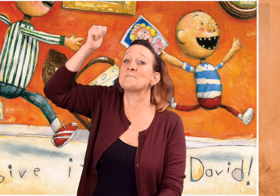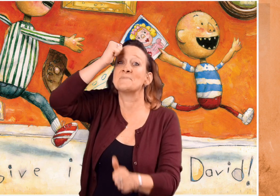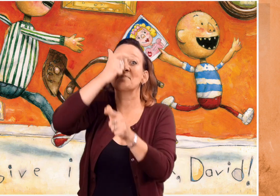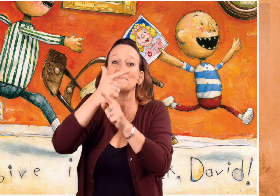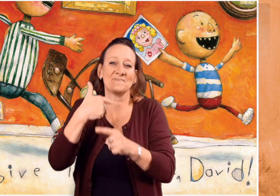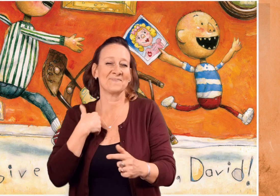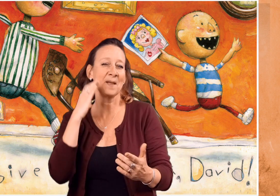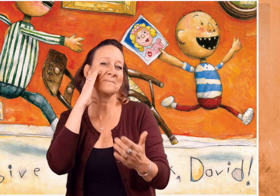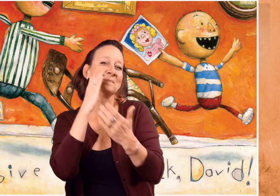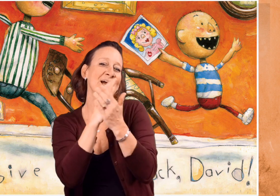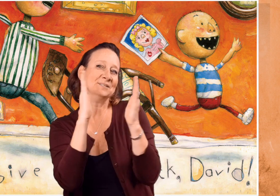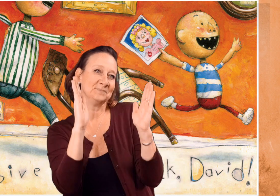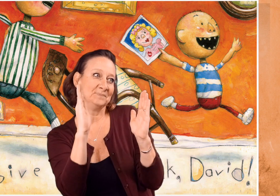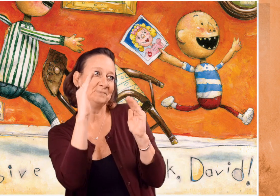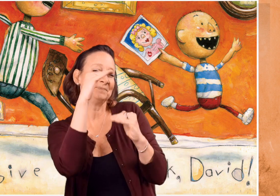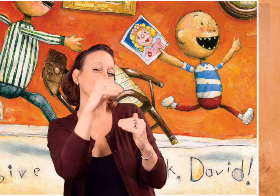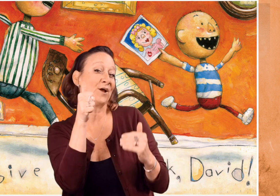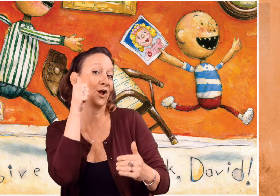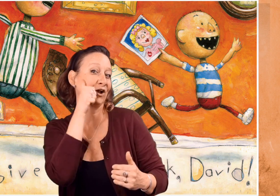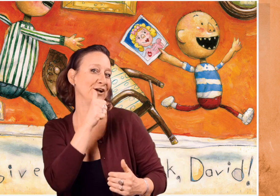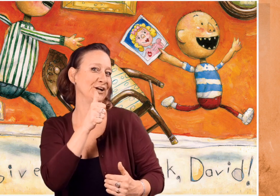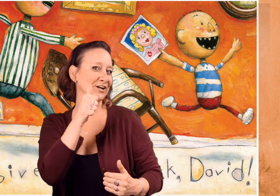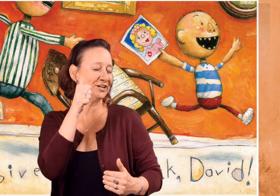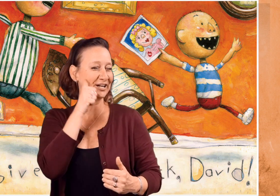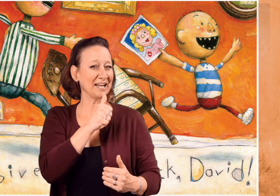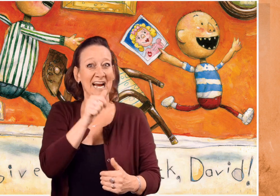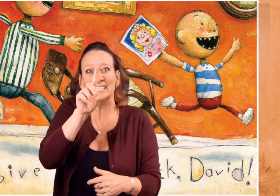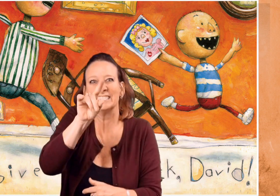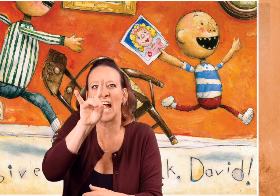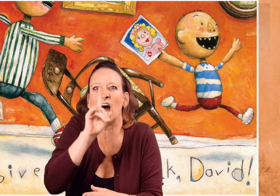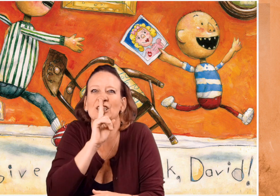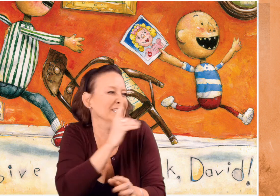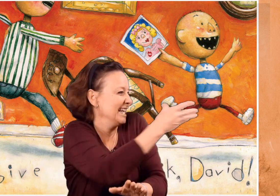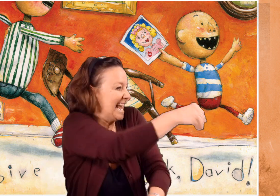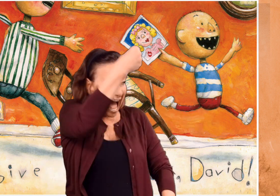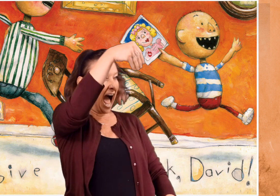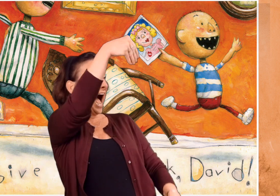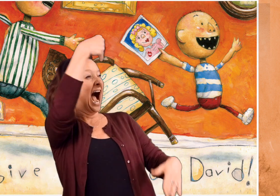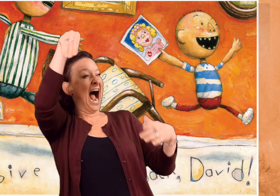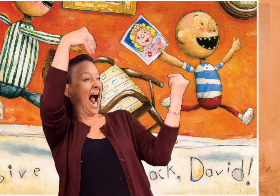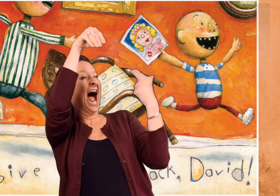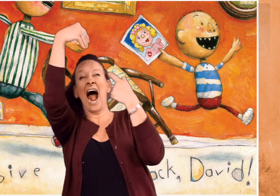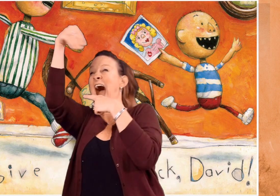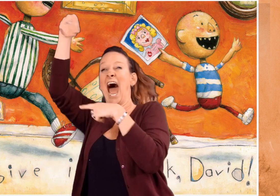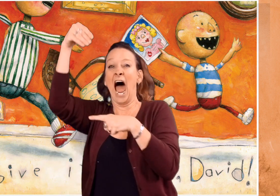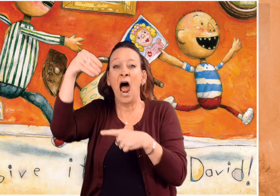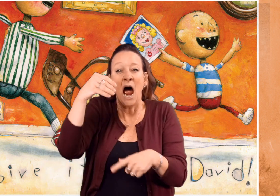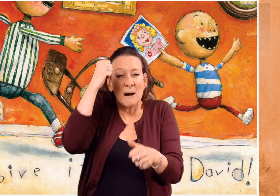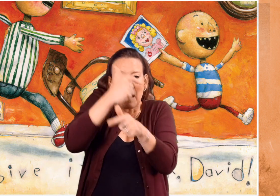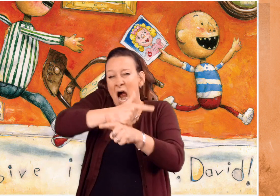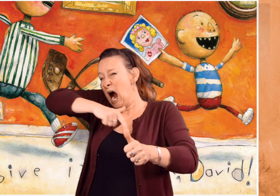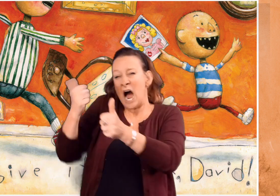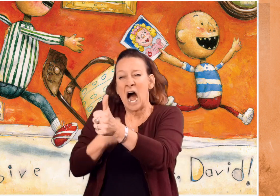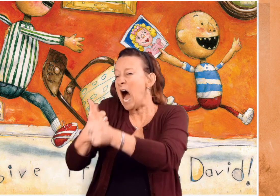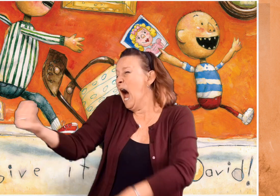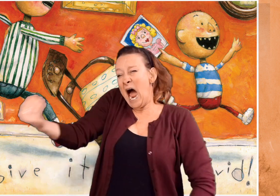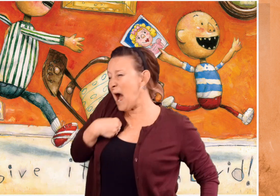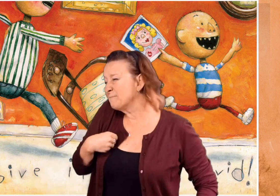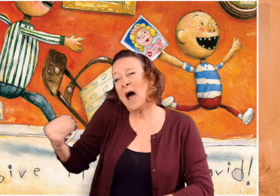David's big brother has a picture of a girl. David snatches the picture from him and runs. His brother chases